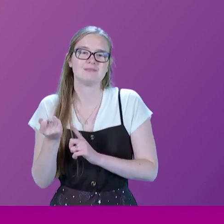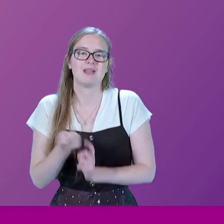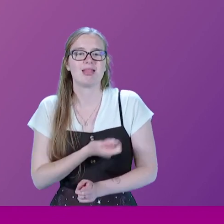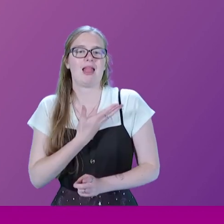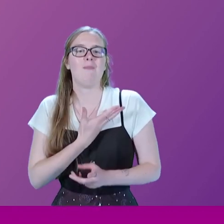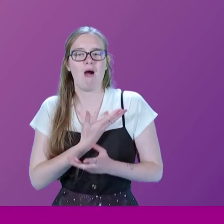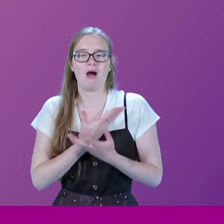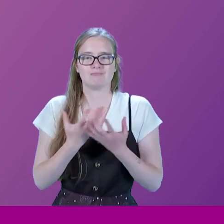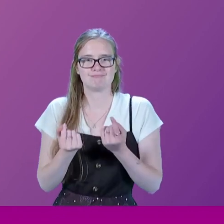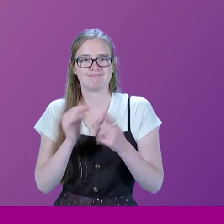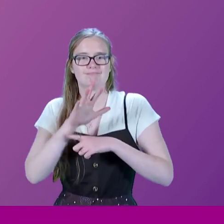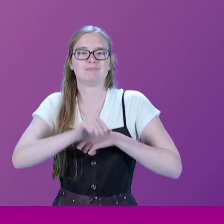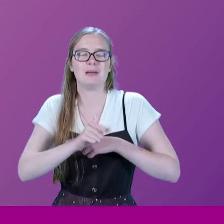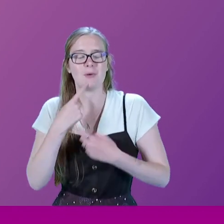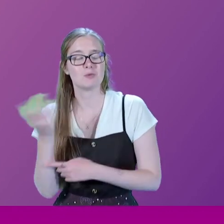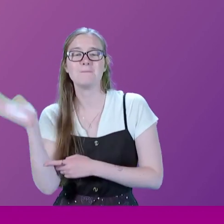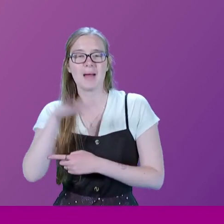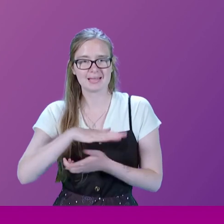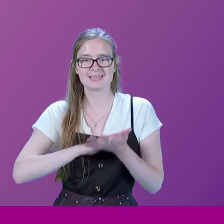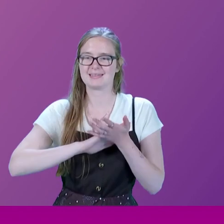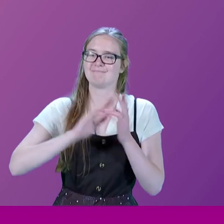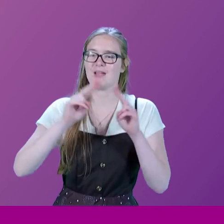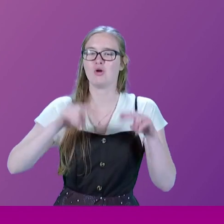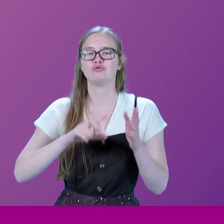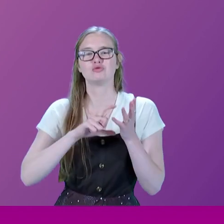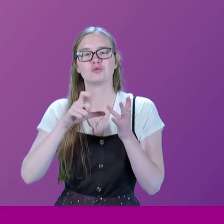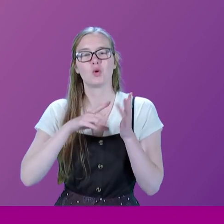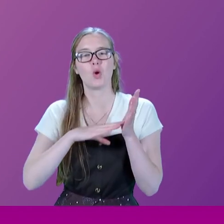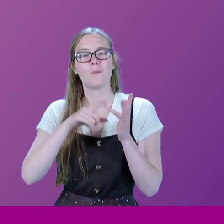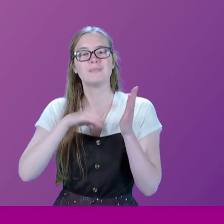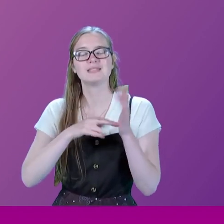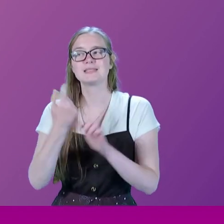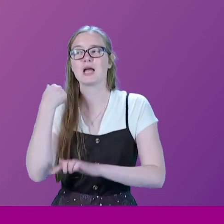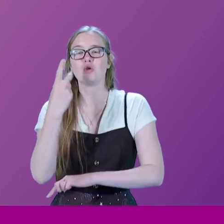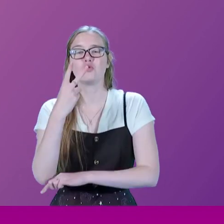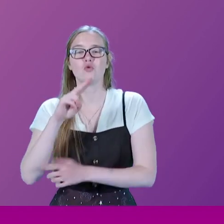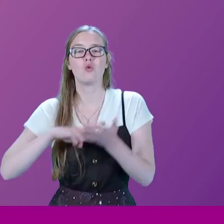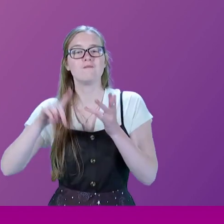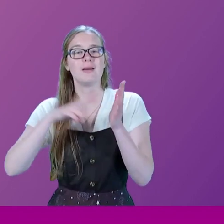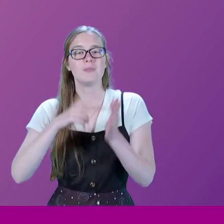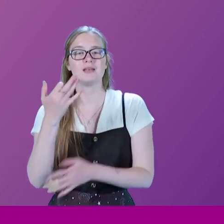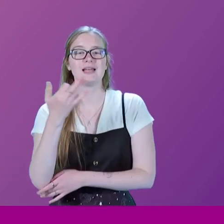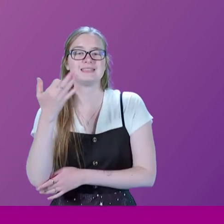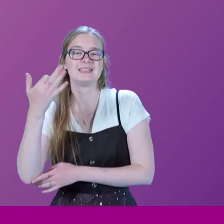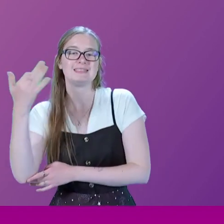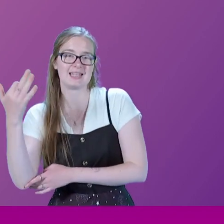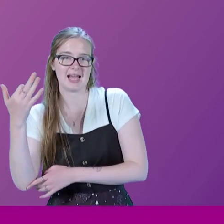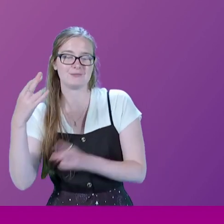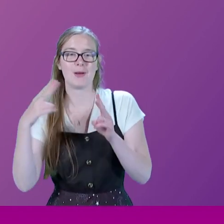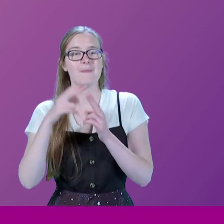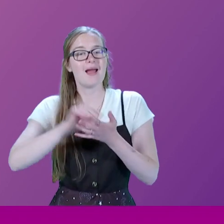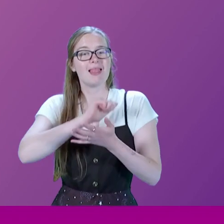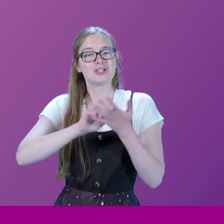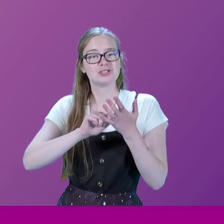but was soon back in the House of Commons in November 1999 following a by-election in Kensington and